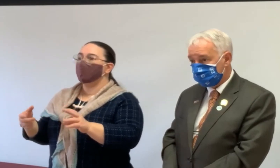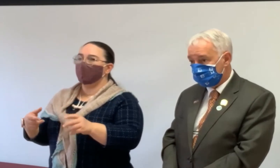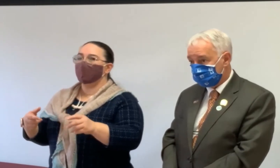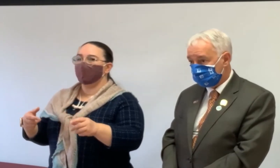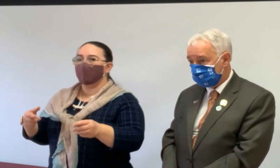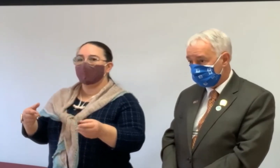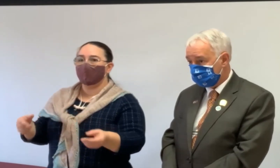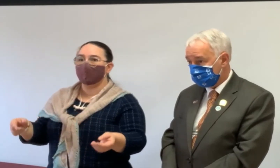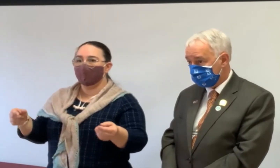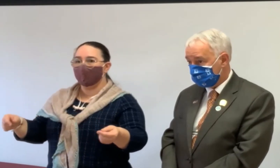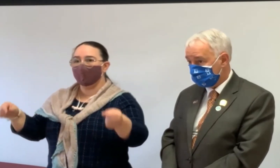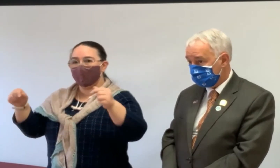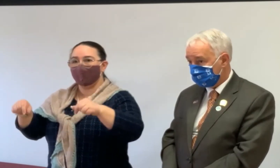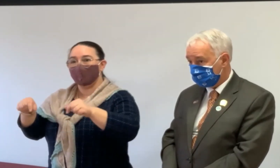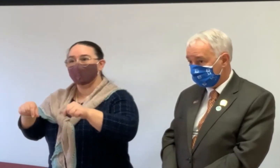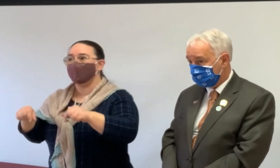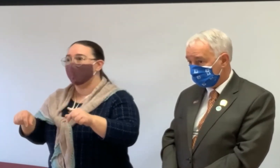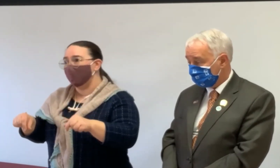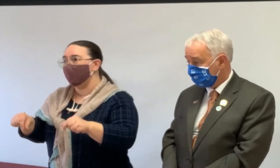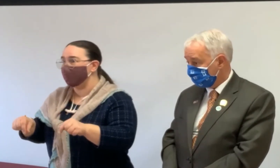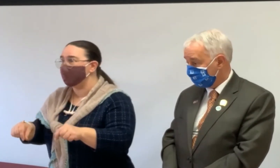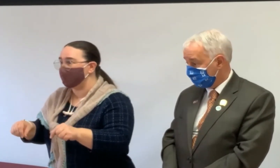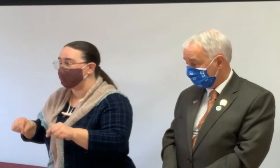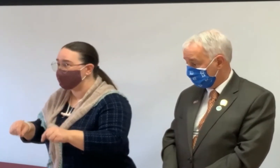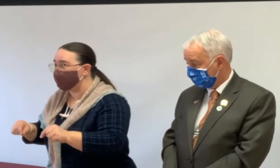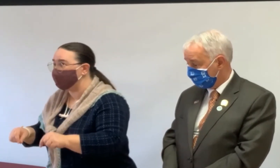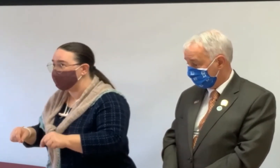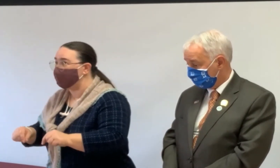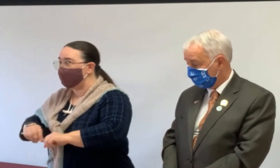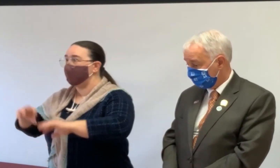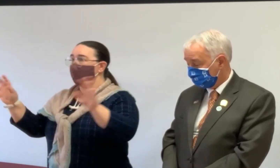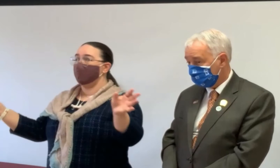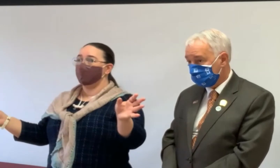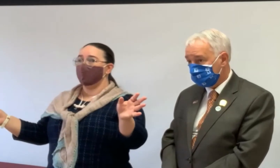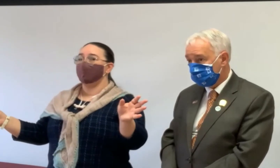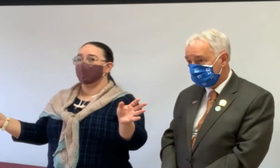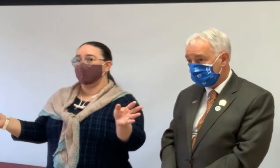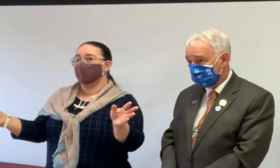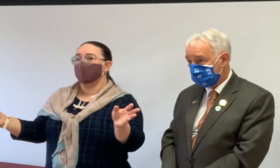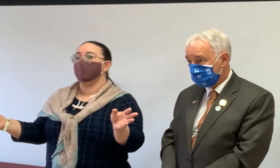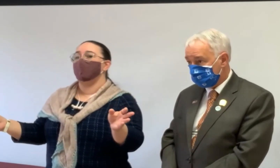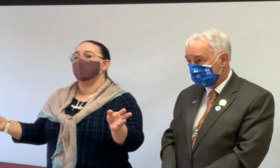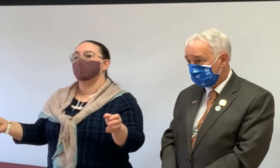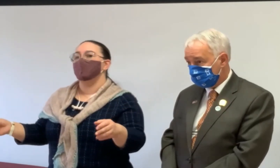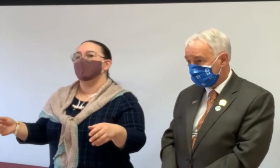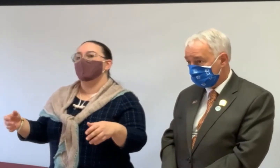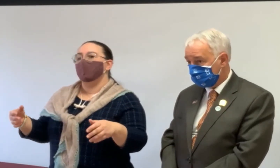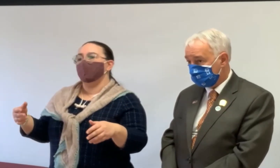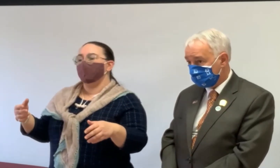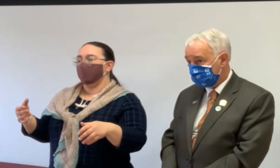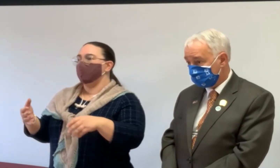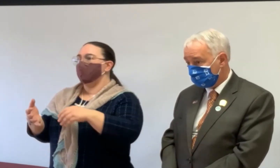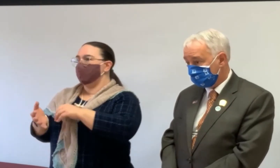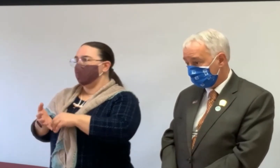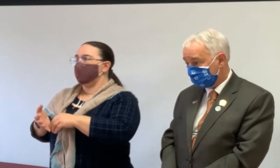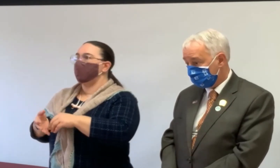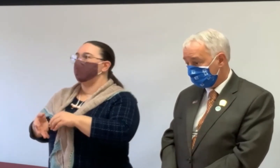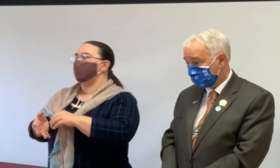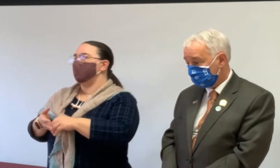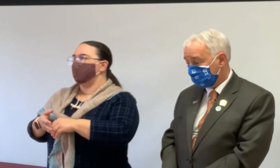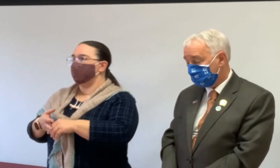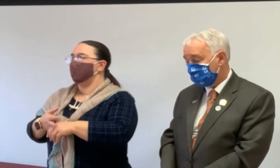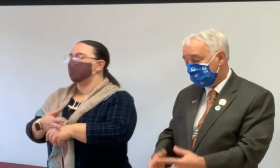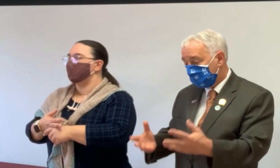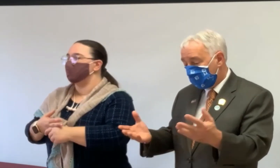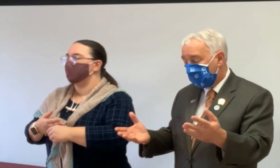happen and make a plan that makes sense so that you make arrangements now when you can control them about what happens afterwards when you can't. And that can be about your